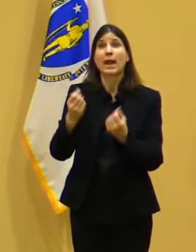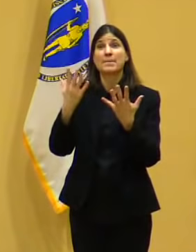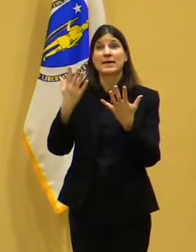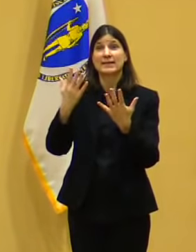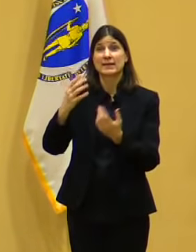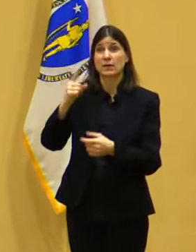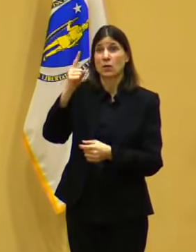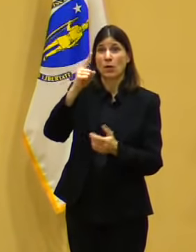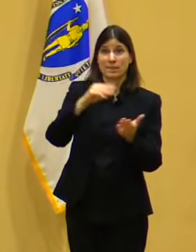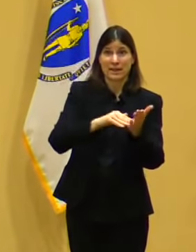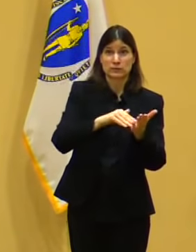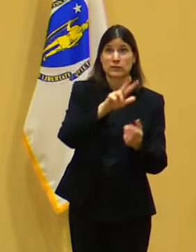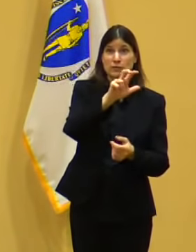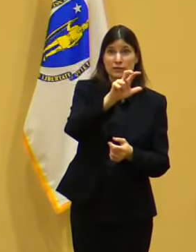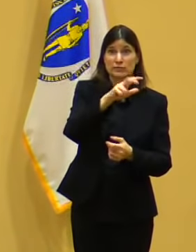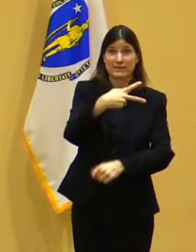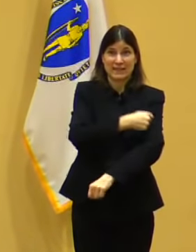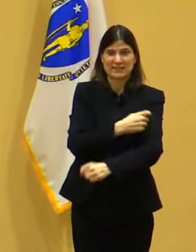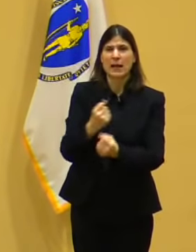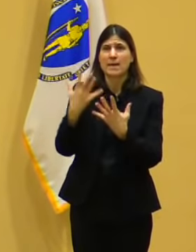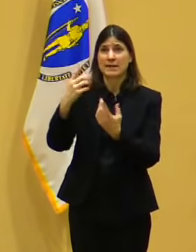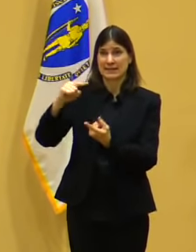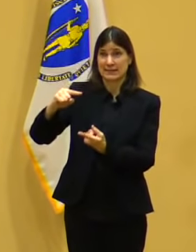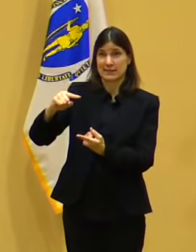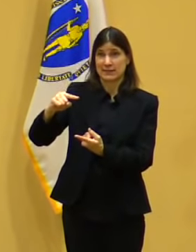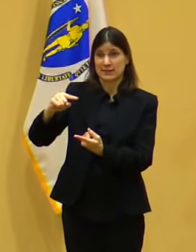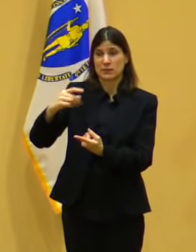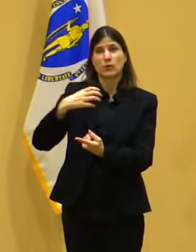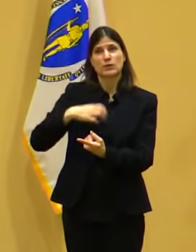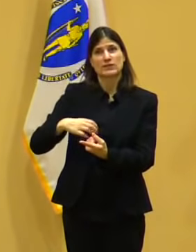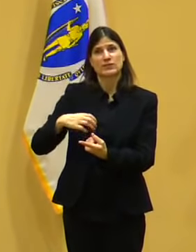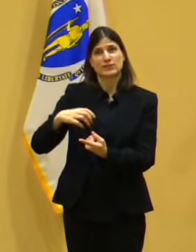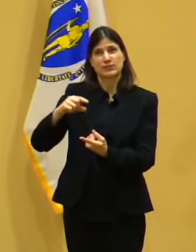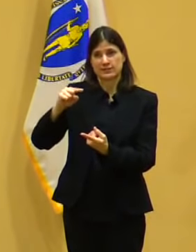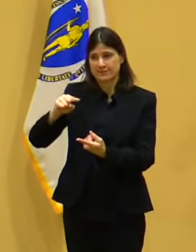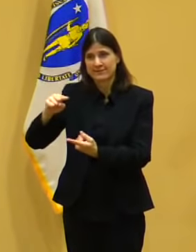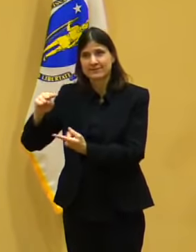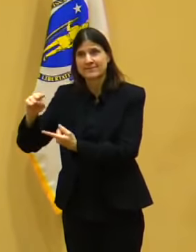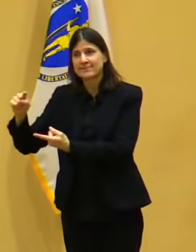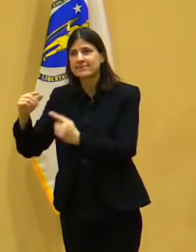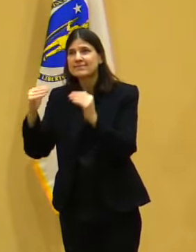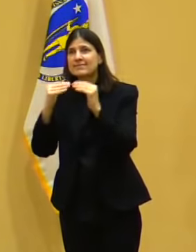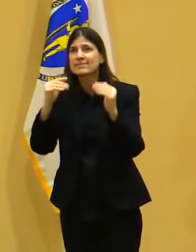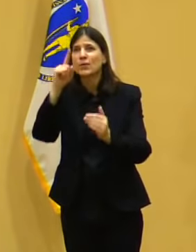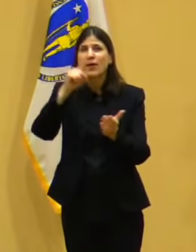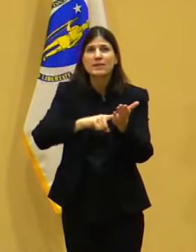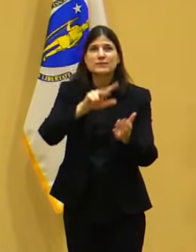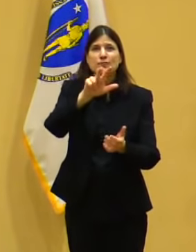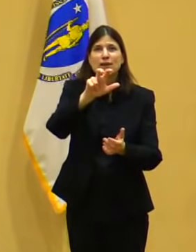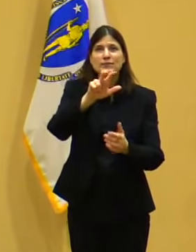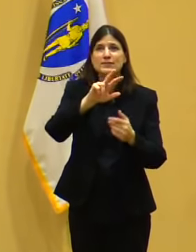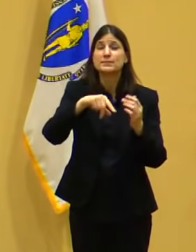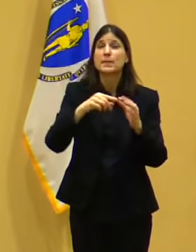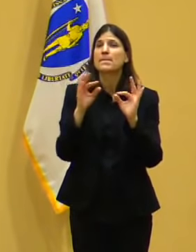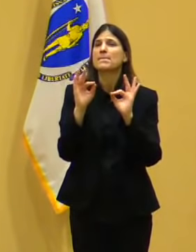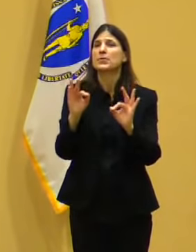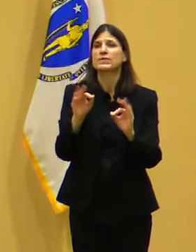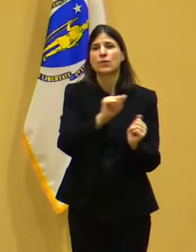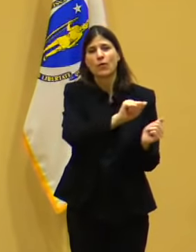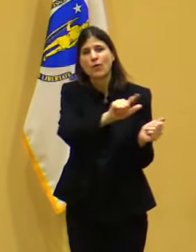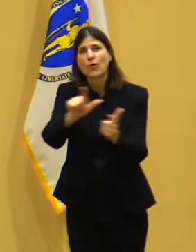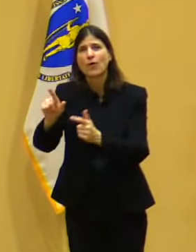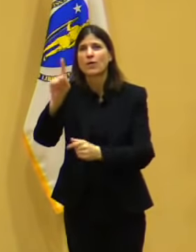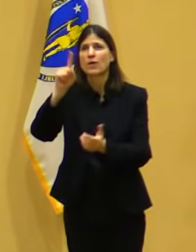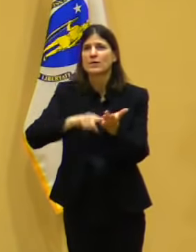And if anybody is, if anybody performs really poorly on this, we're just going to stop giving them vaccine. The